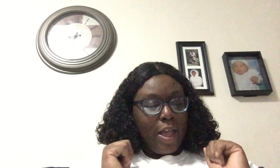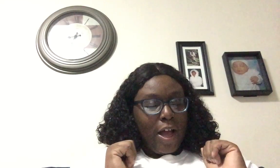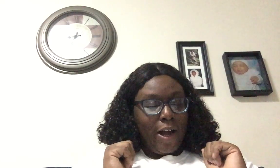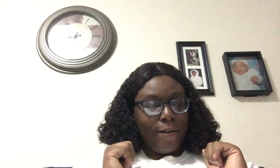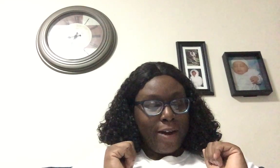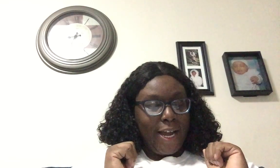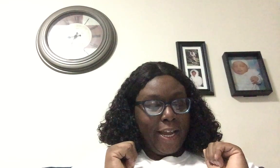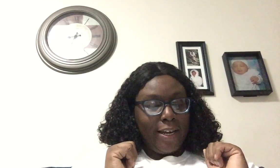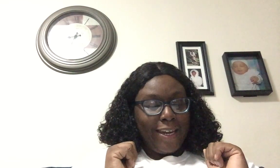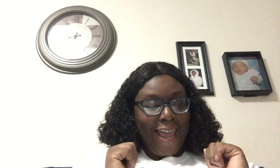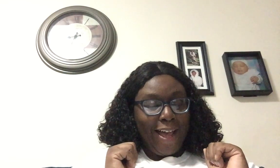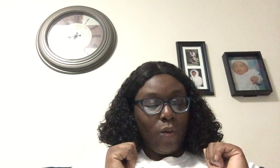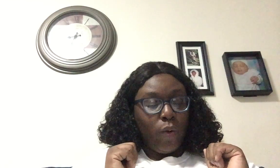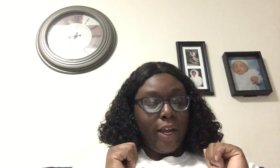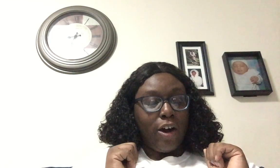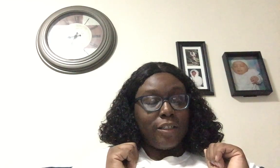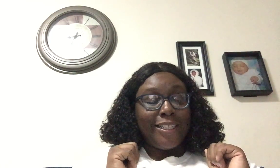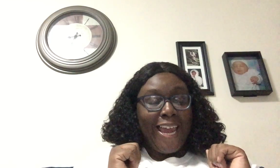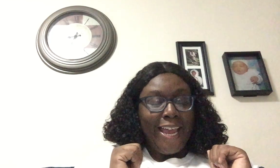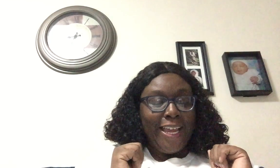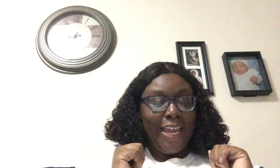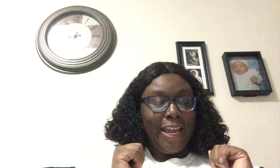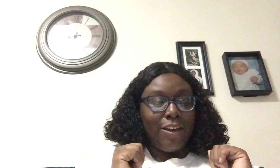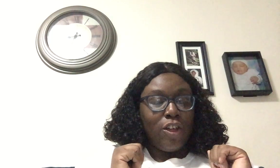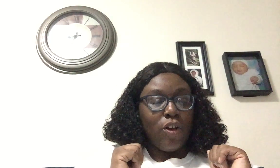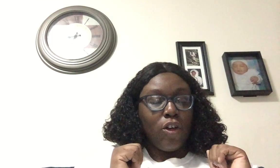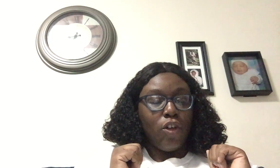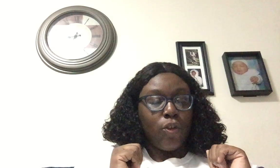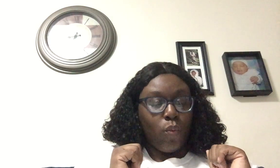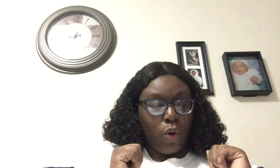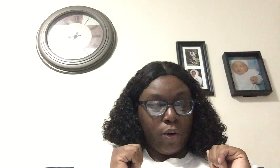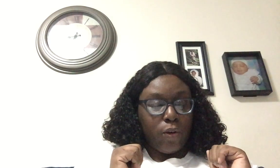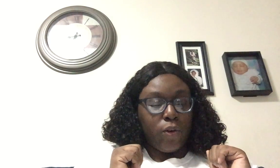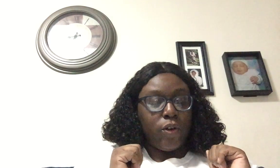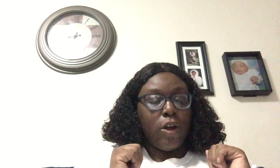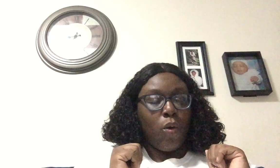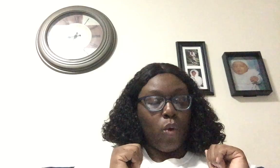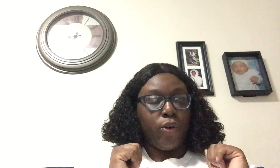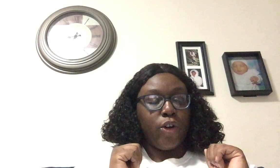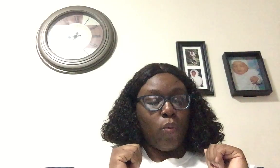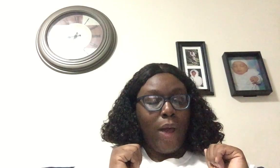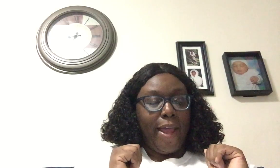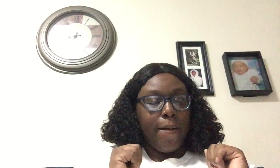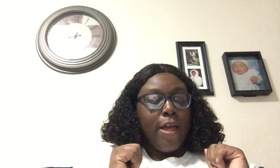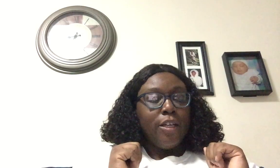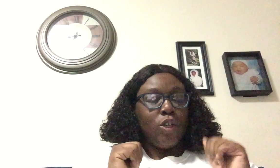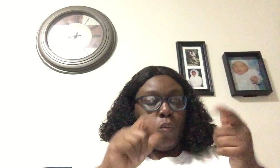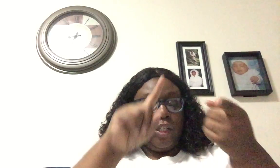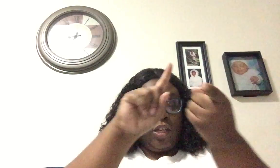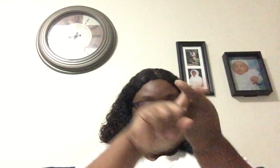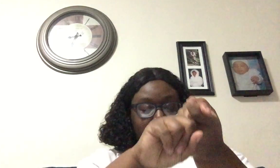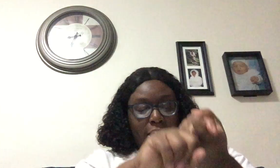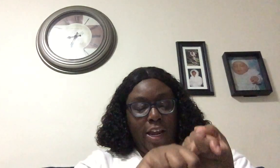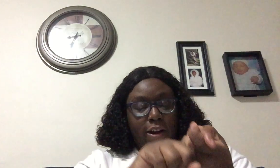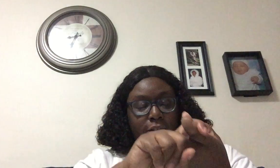All right. Now we are taking the word away. So we start here